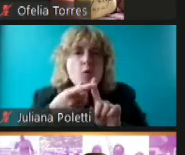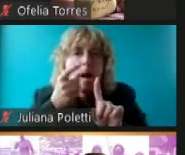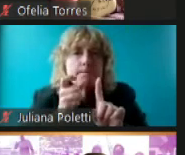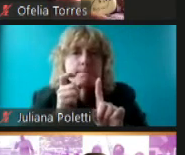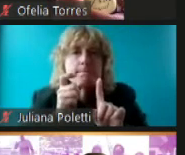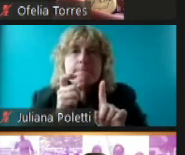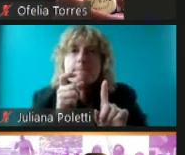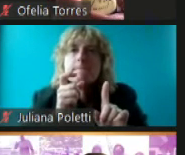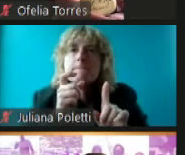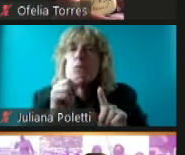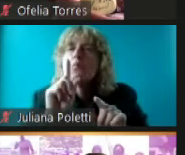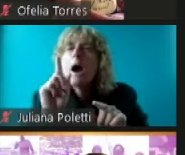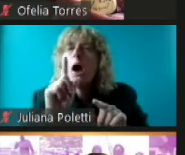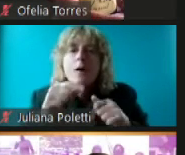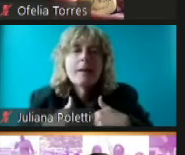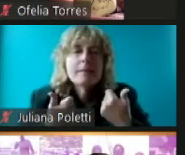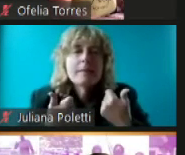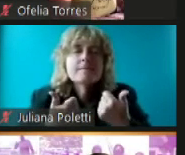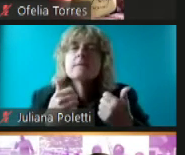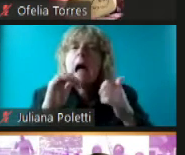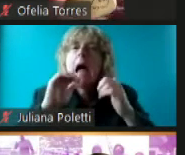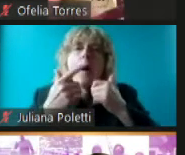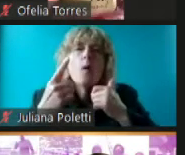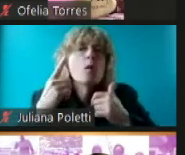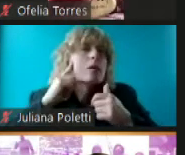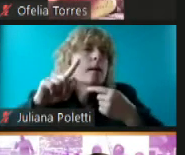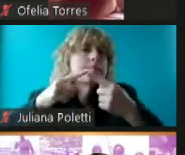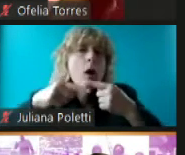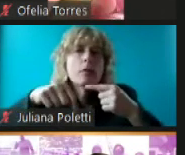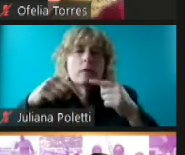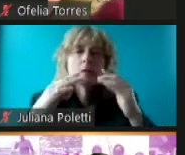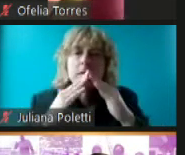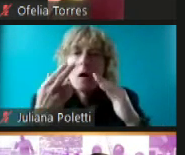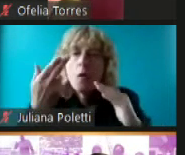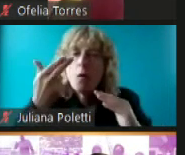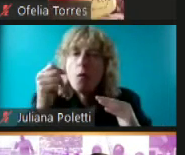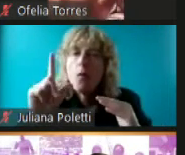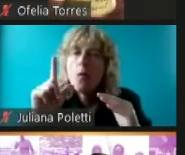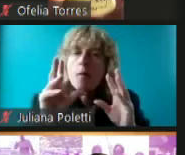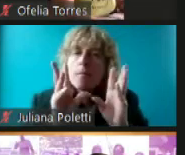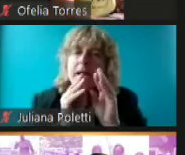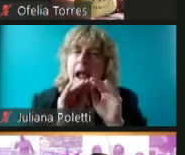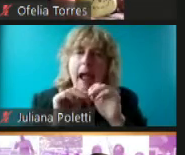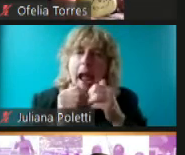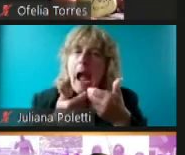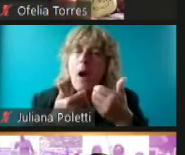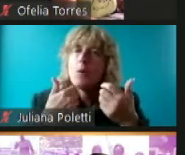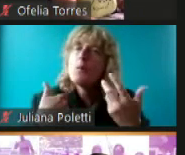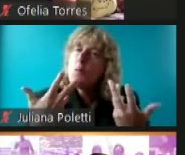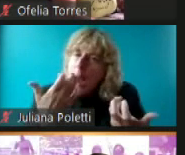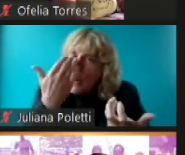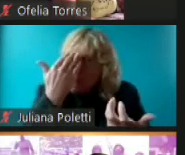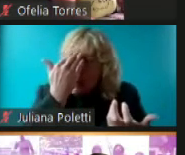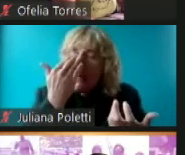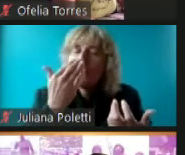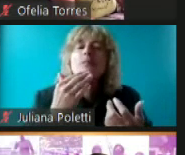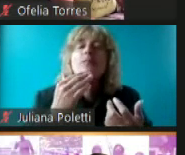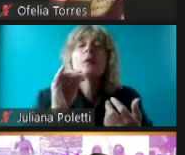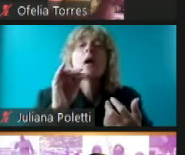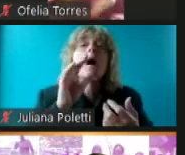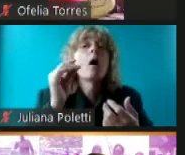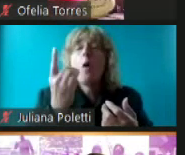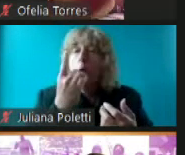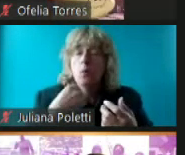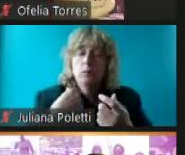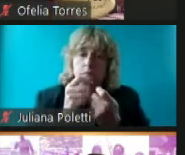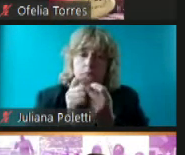how did you hear about the town hall um like always we're translating the town hall to spanish and asl so we want